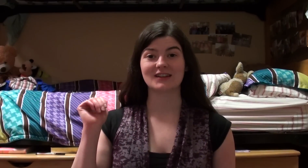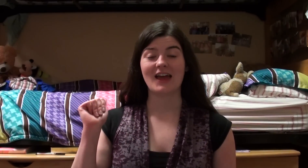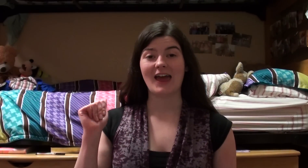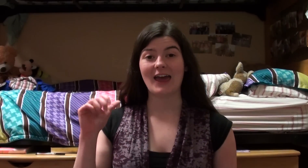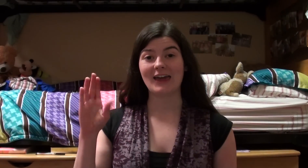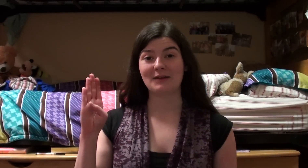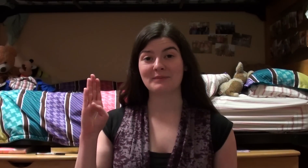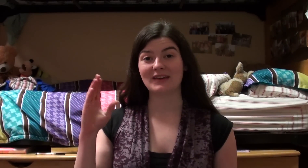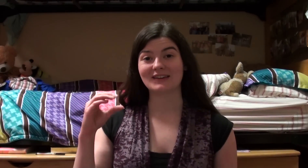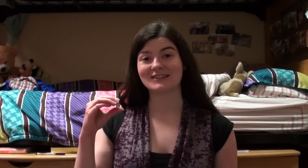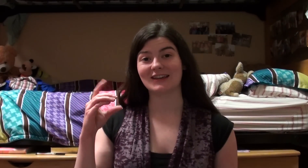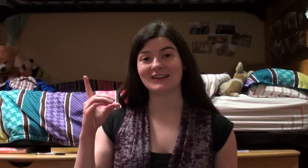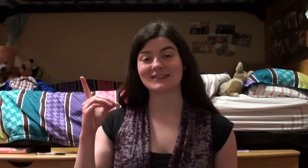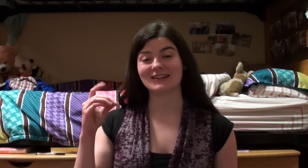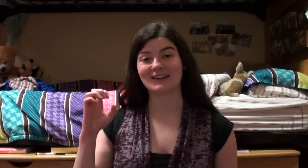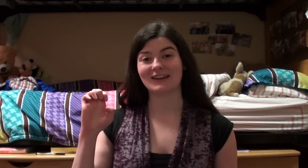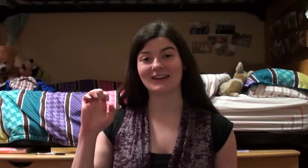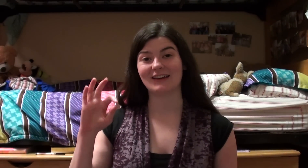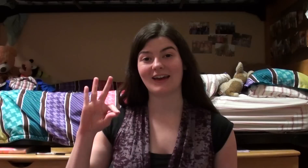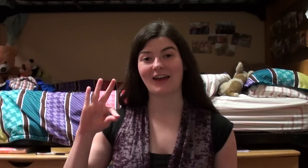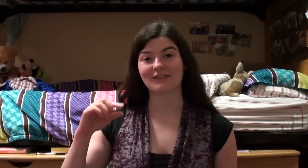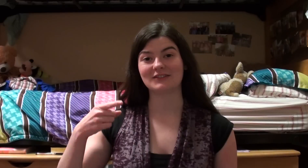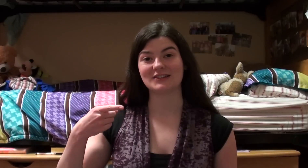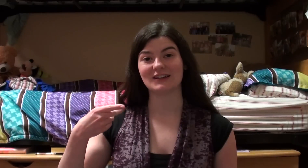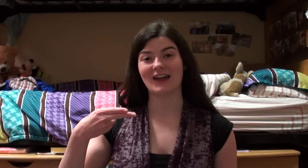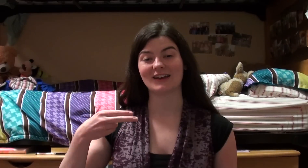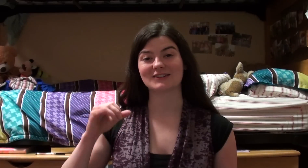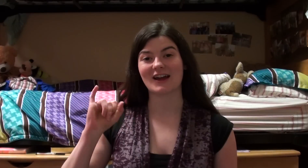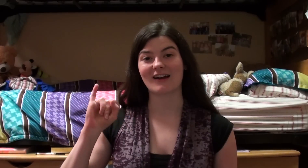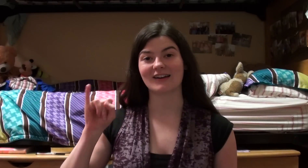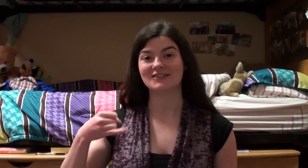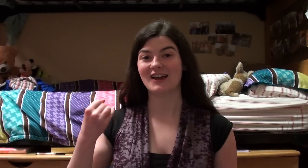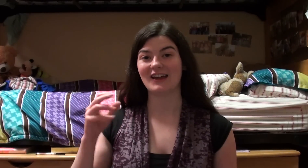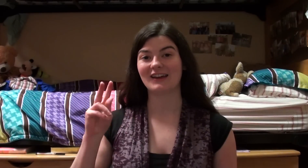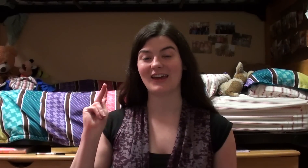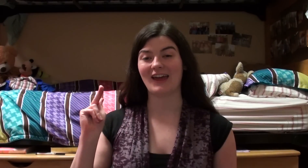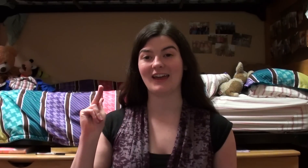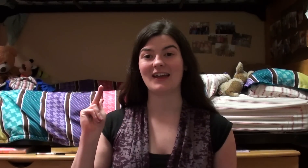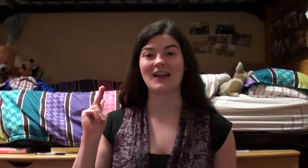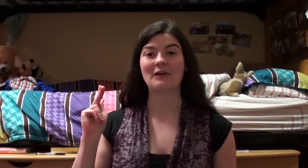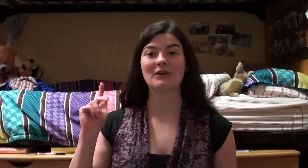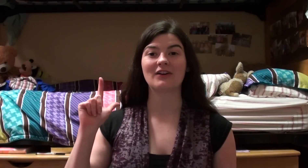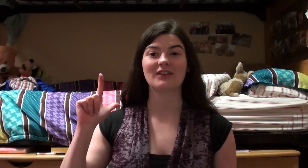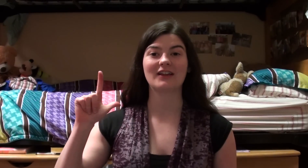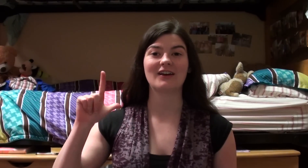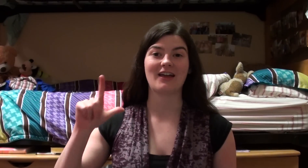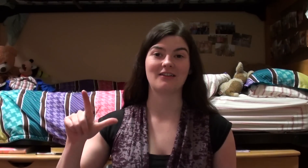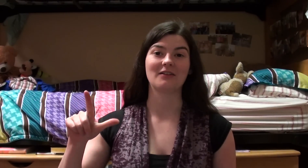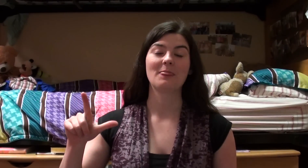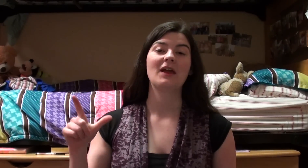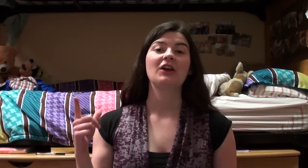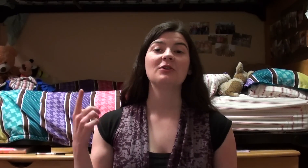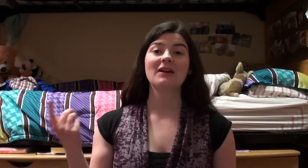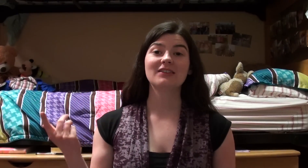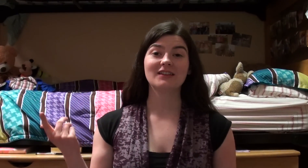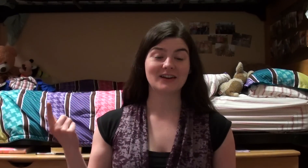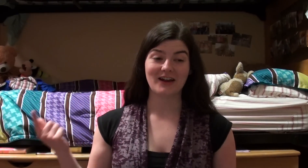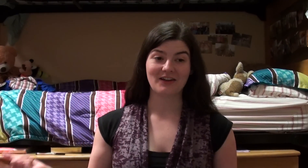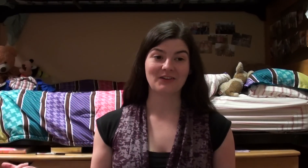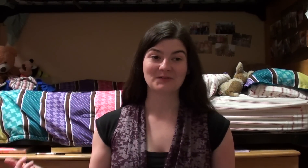A, B, C, D, E, F, G, H, I, J, K, and now we are on the letter L. You make the letter L